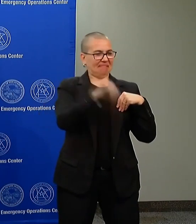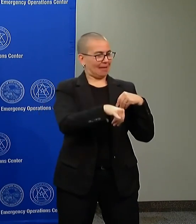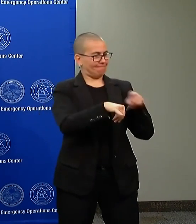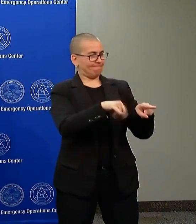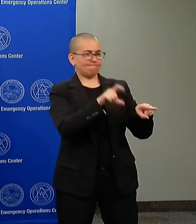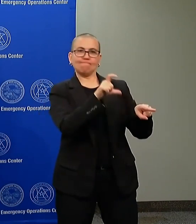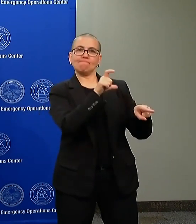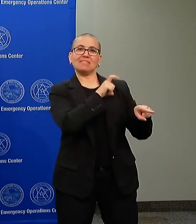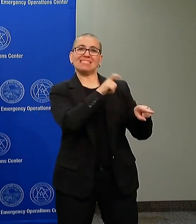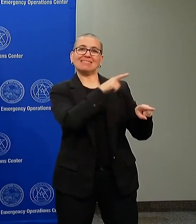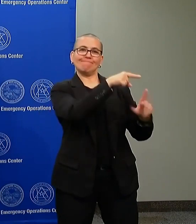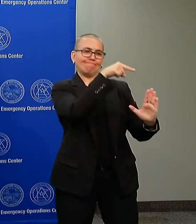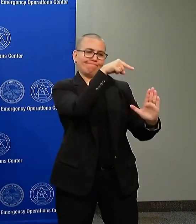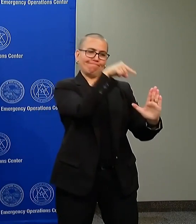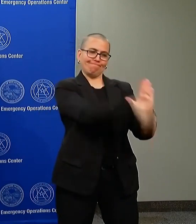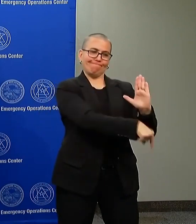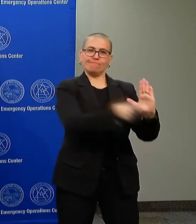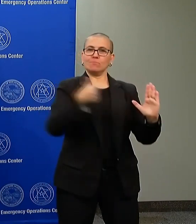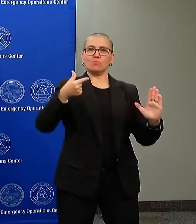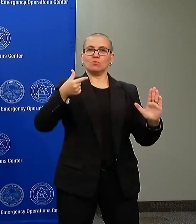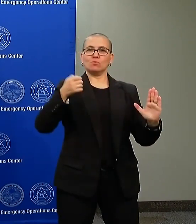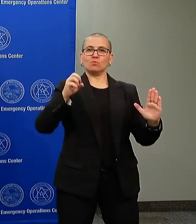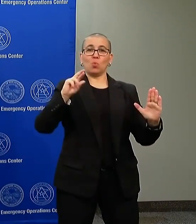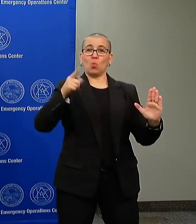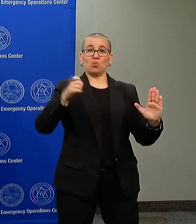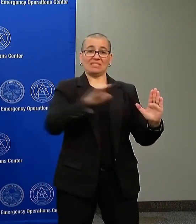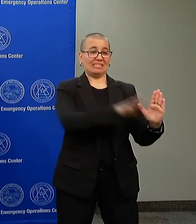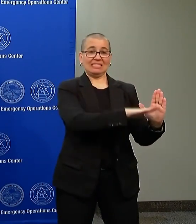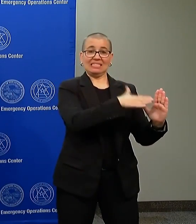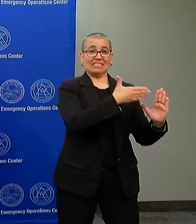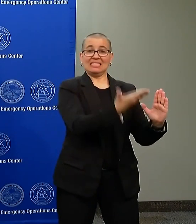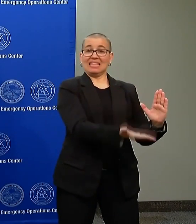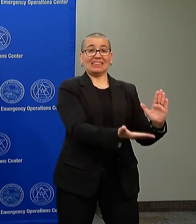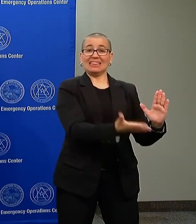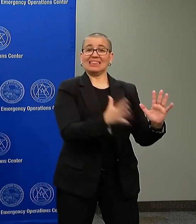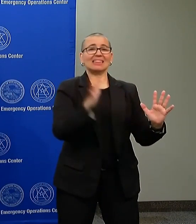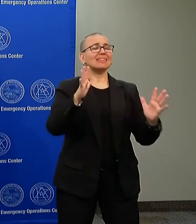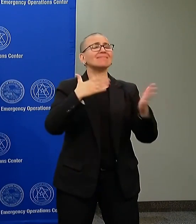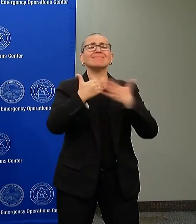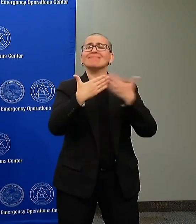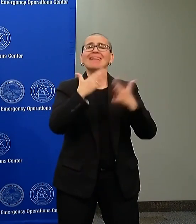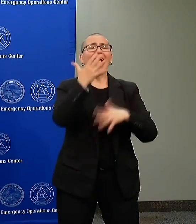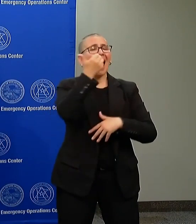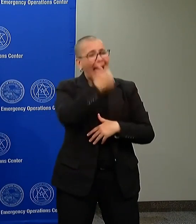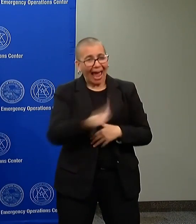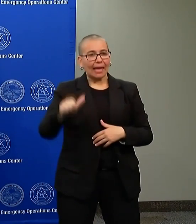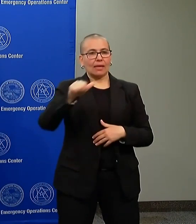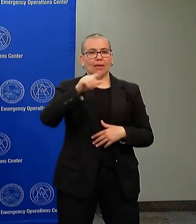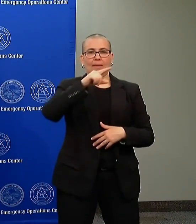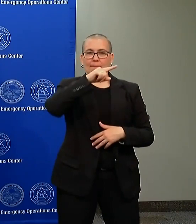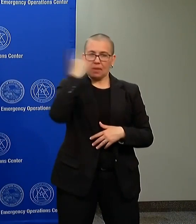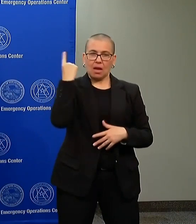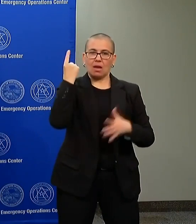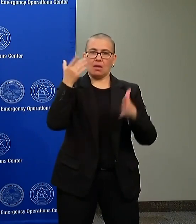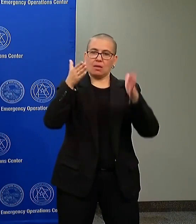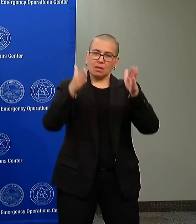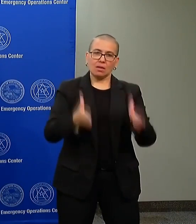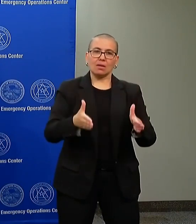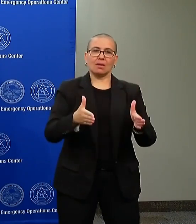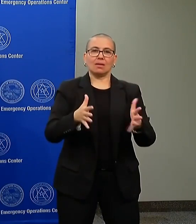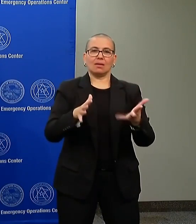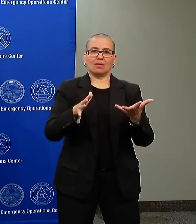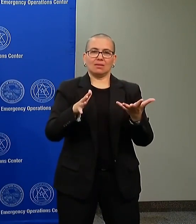George Floyd's death, and we will not accept the destruction of our communities either.